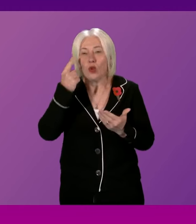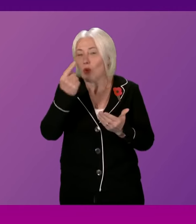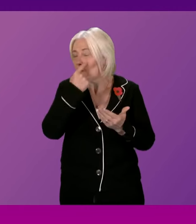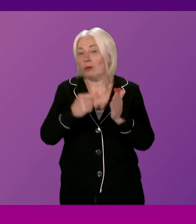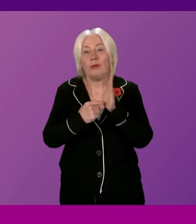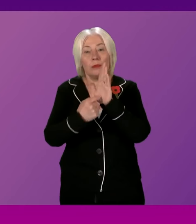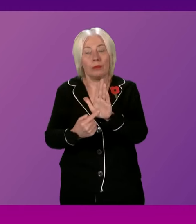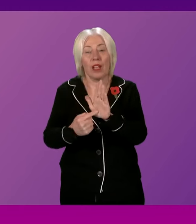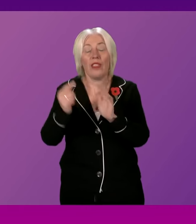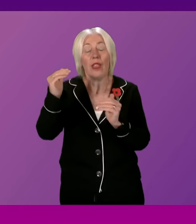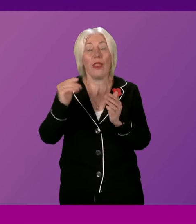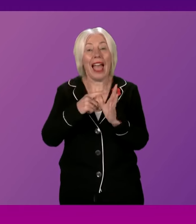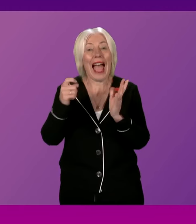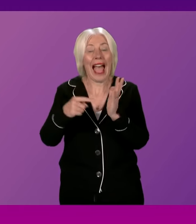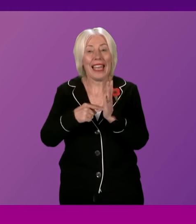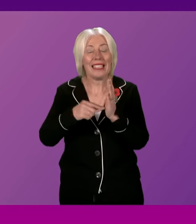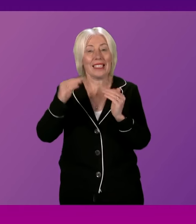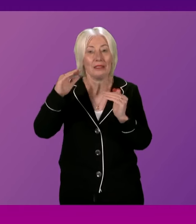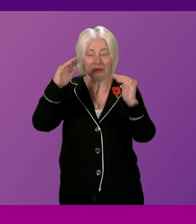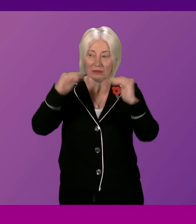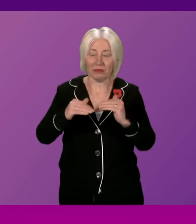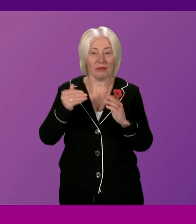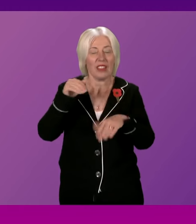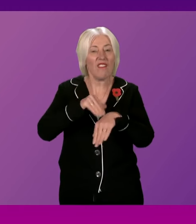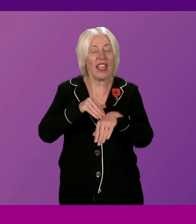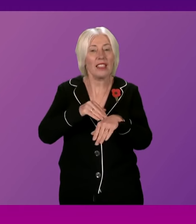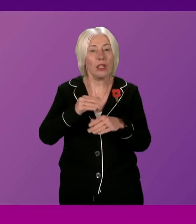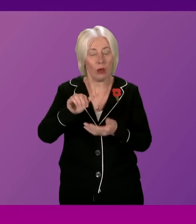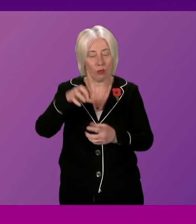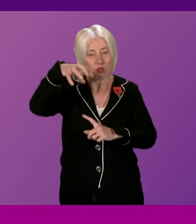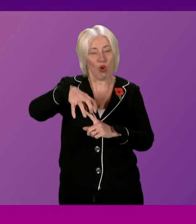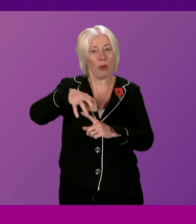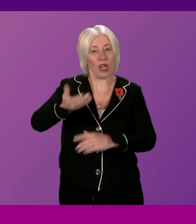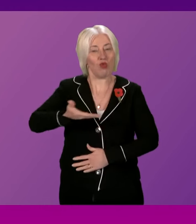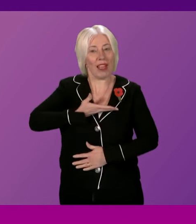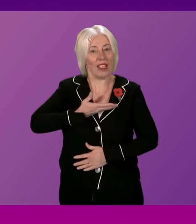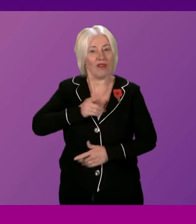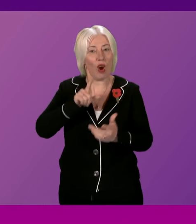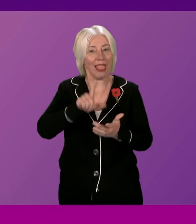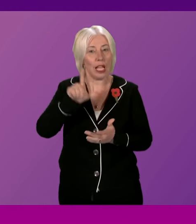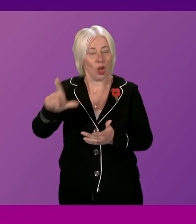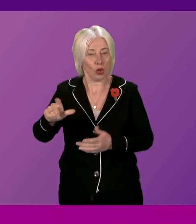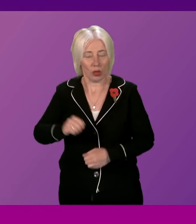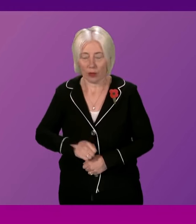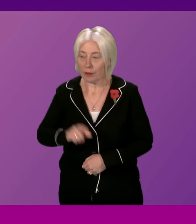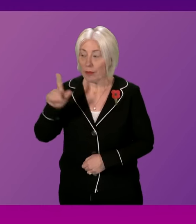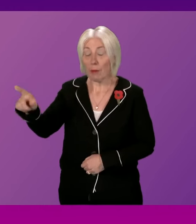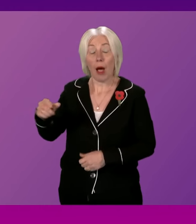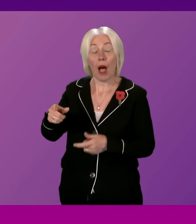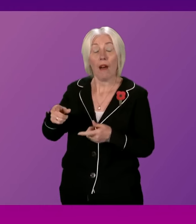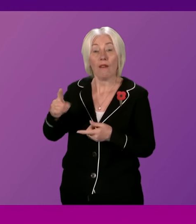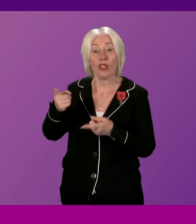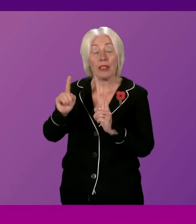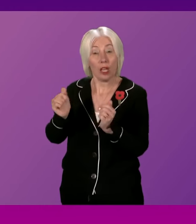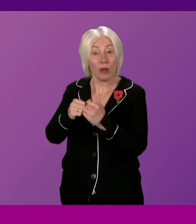disproportionately interferes with the property rights of landlords. With that Court decision in mind, does the First Minister agree with me that it is time